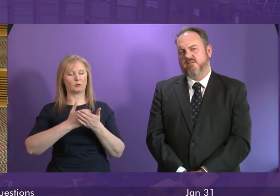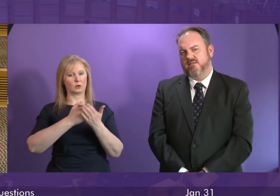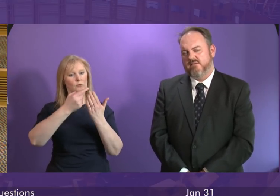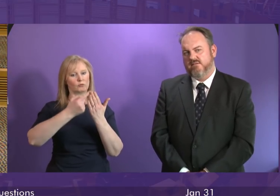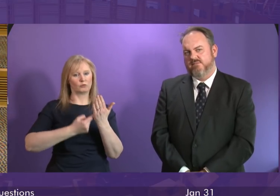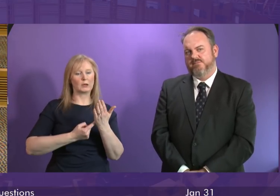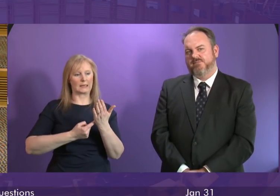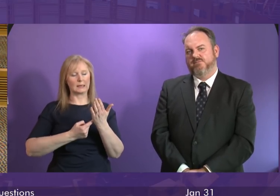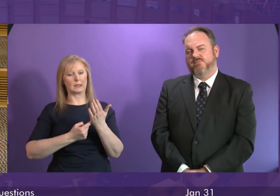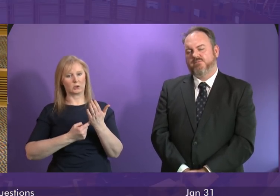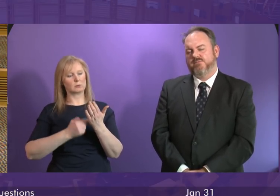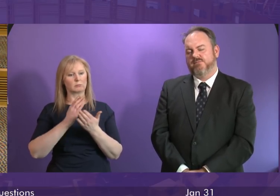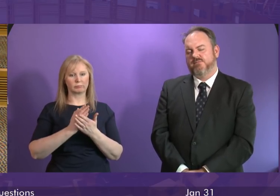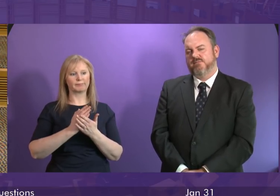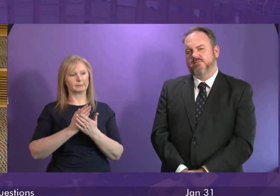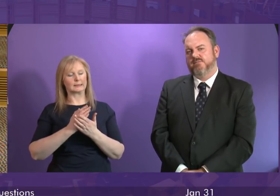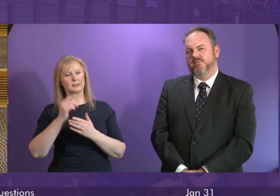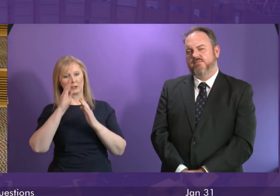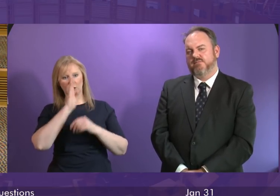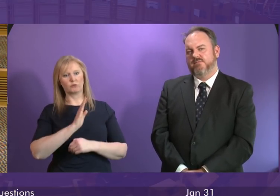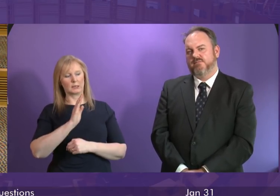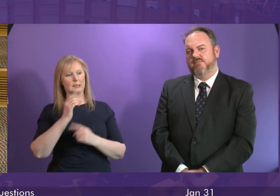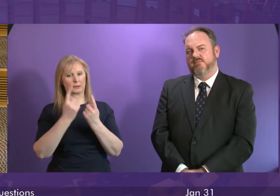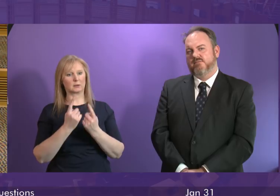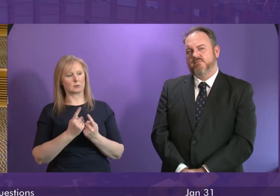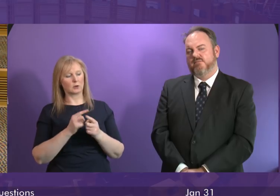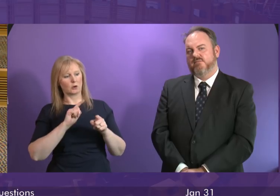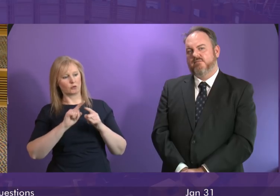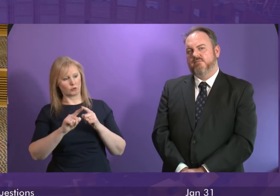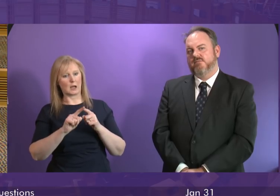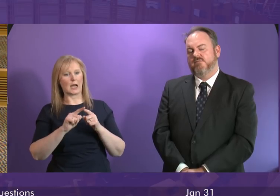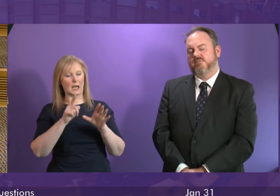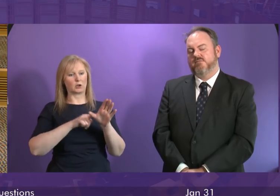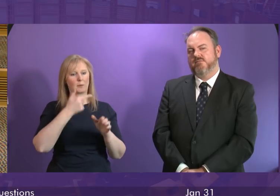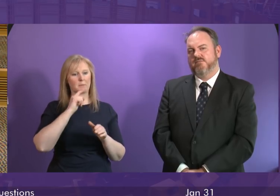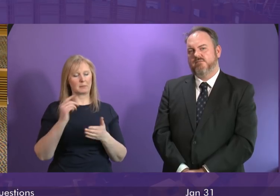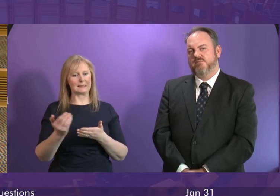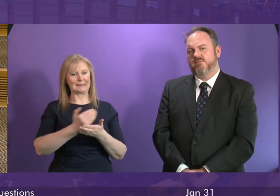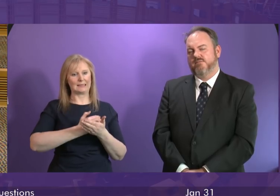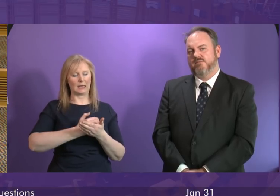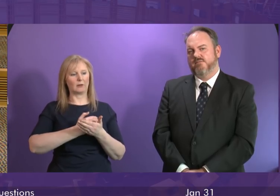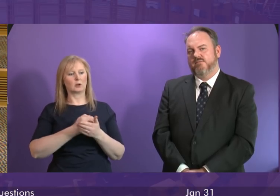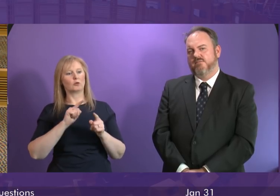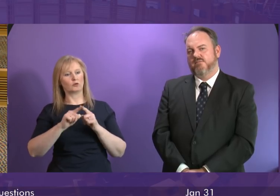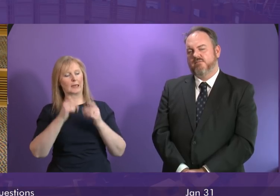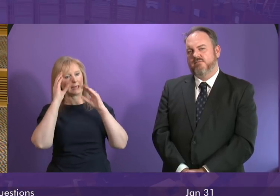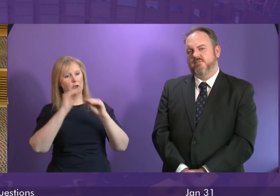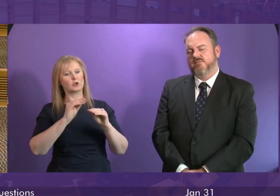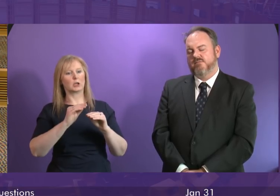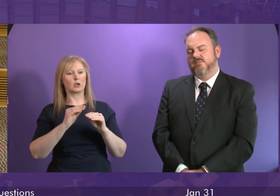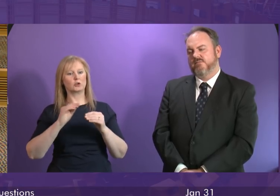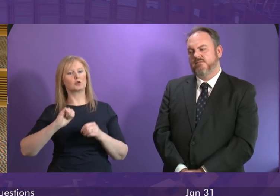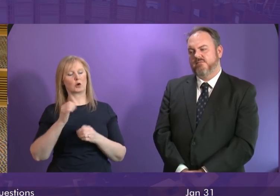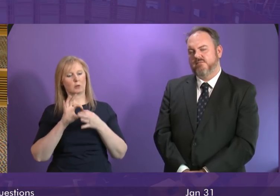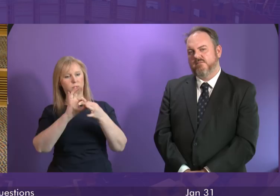a reserve matter however we're taking action where we can to keep young people safe online not least by working with Education Scotland to ensure that internet safety